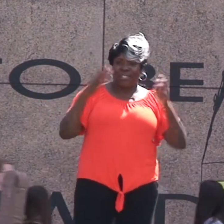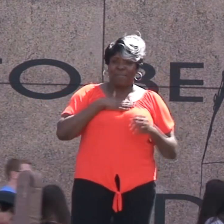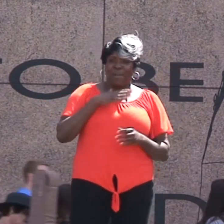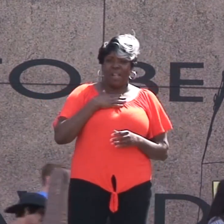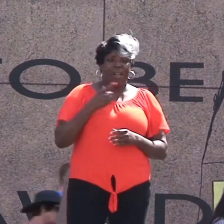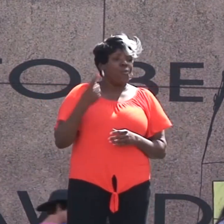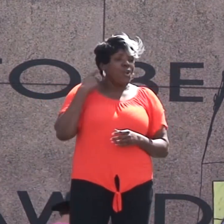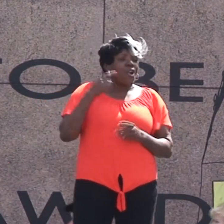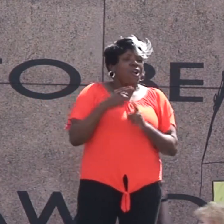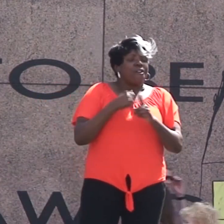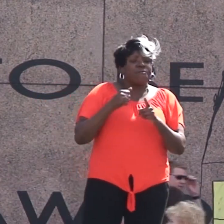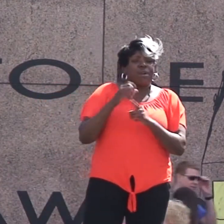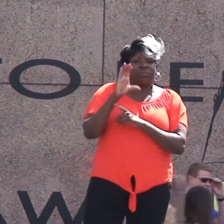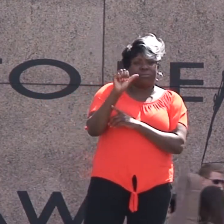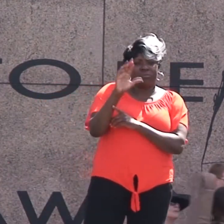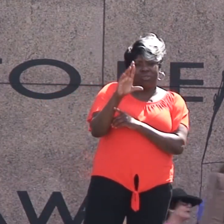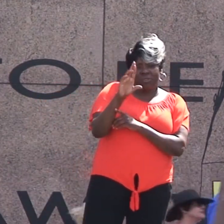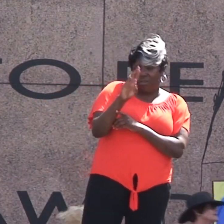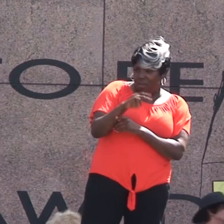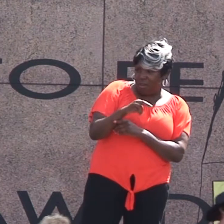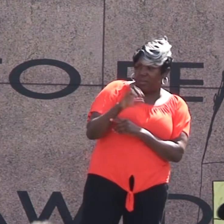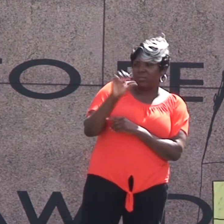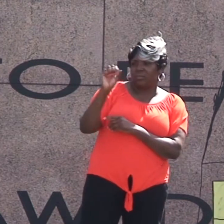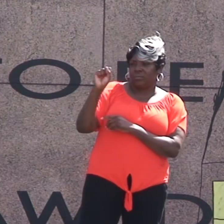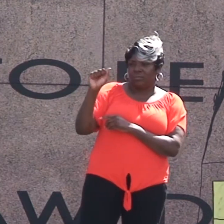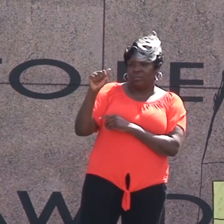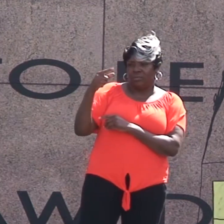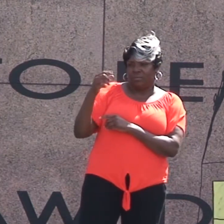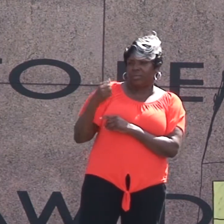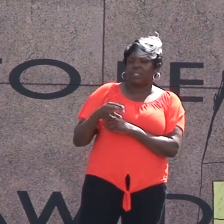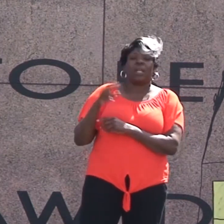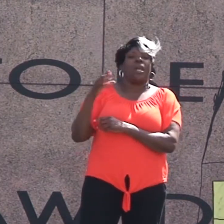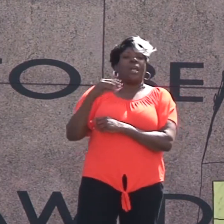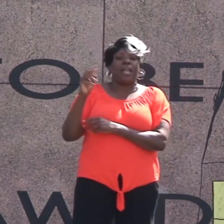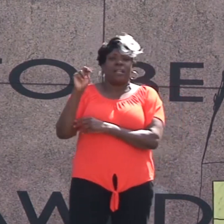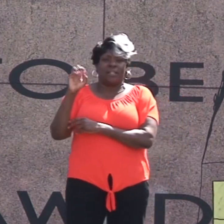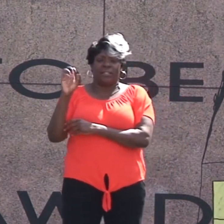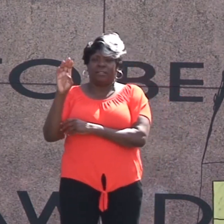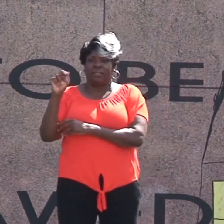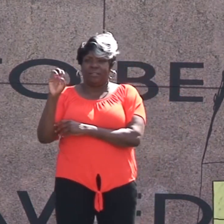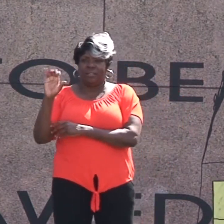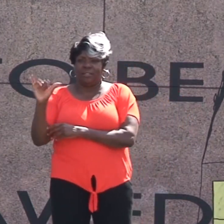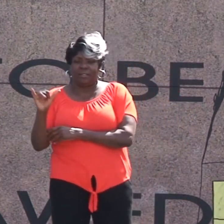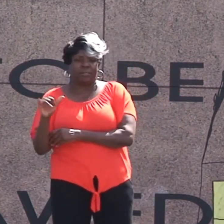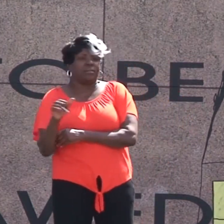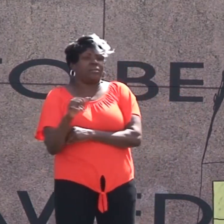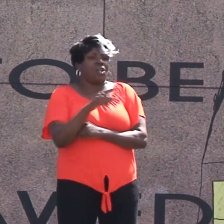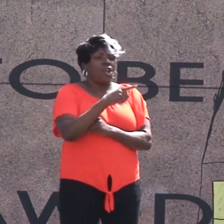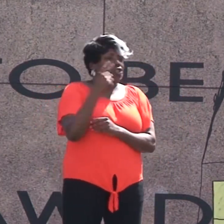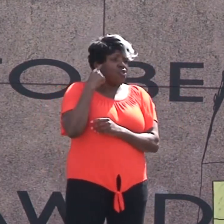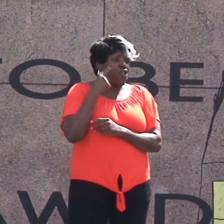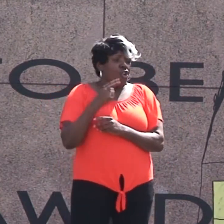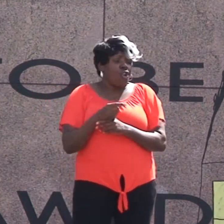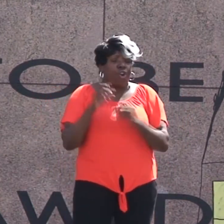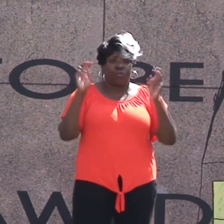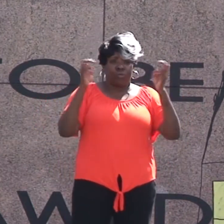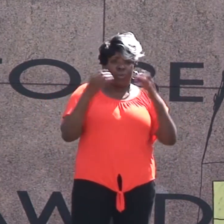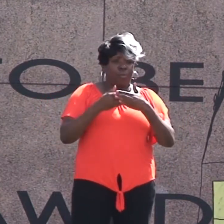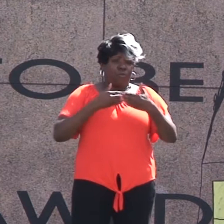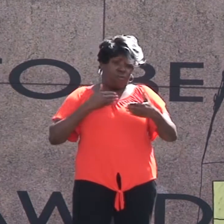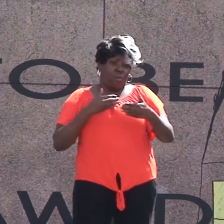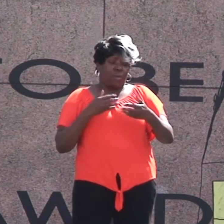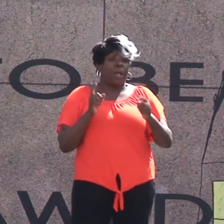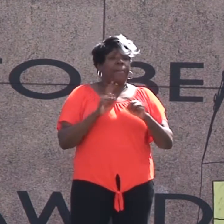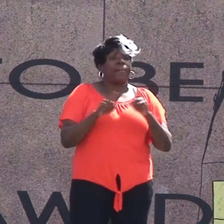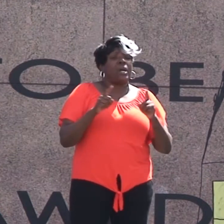Sagan earlier From Nancy But I You may have heard this quotation But I think it always bears repeating It's from Isaac Newton